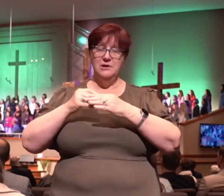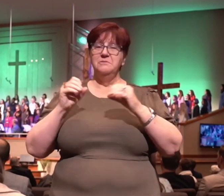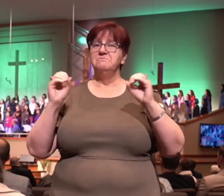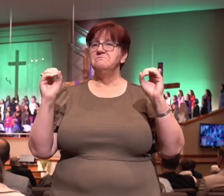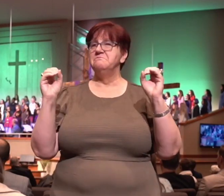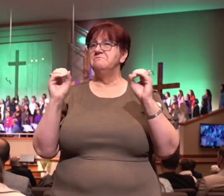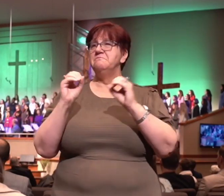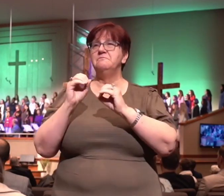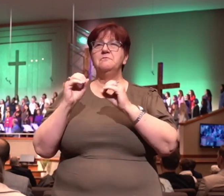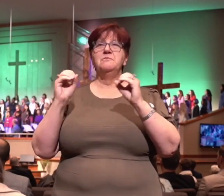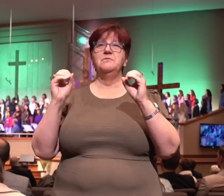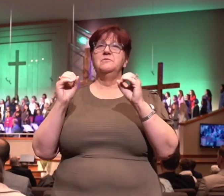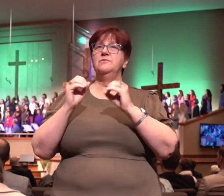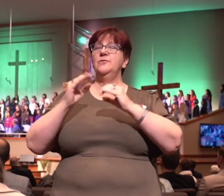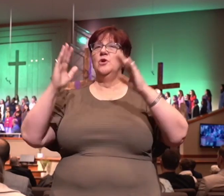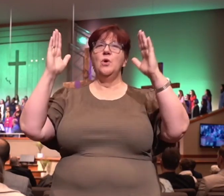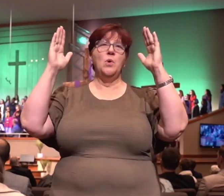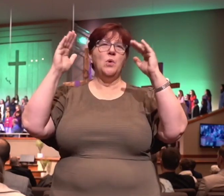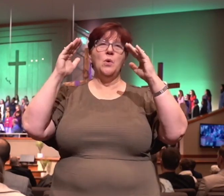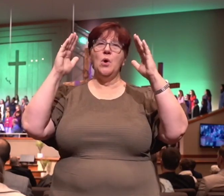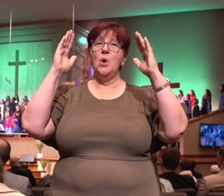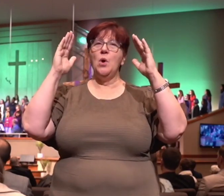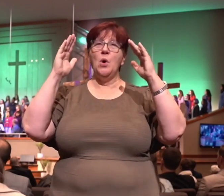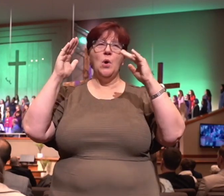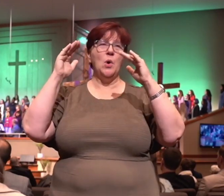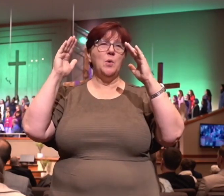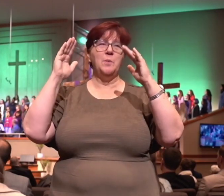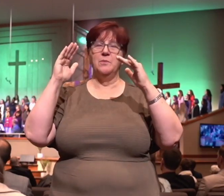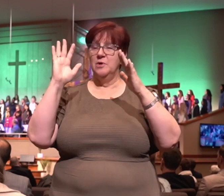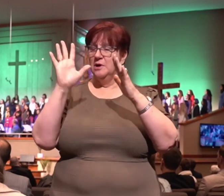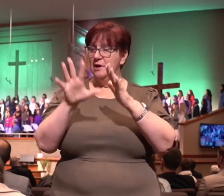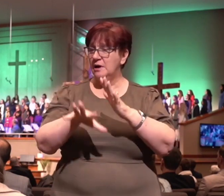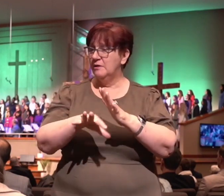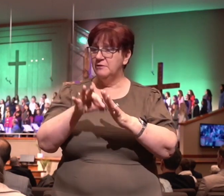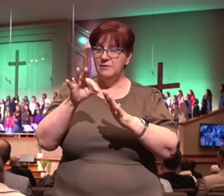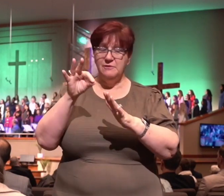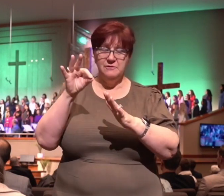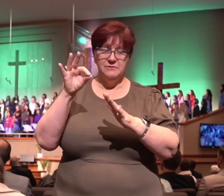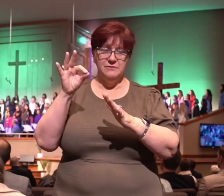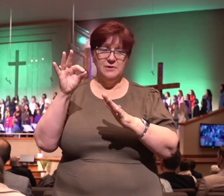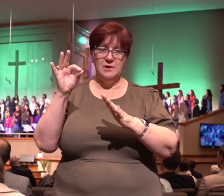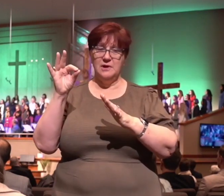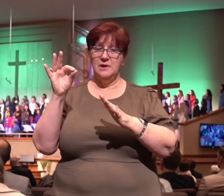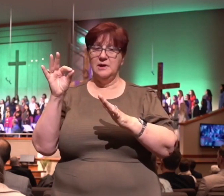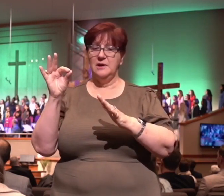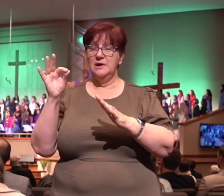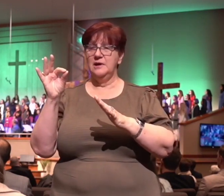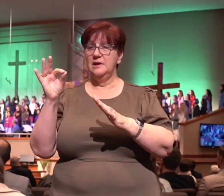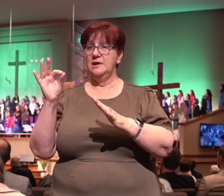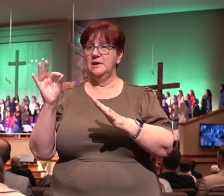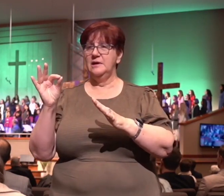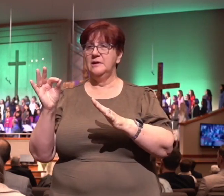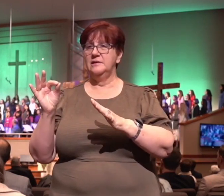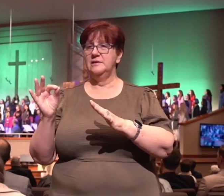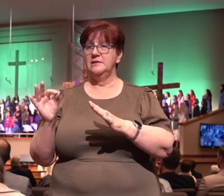within could I see.